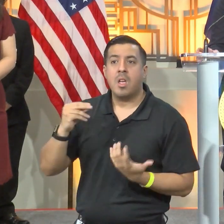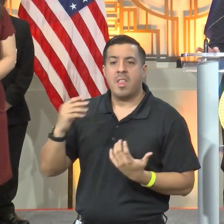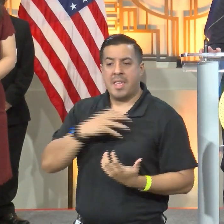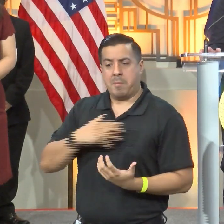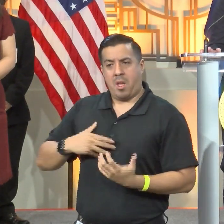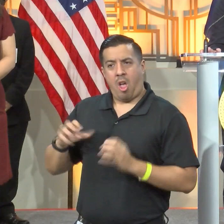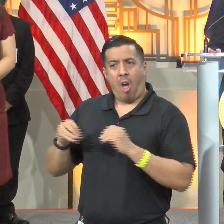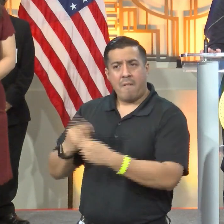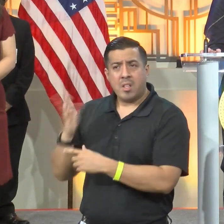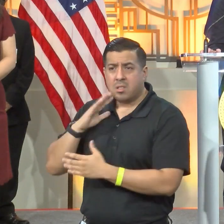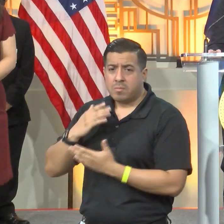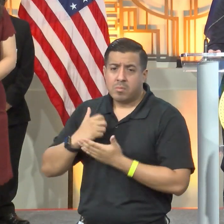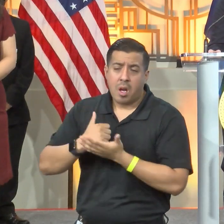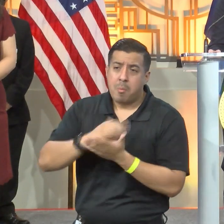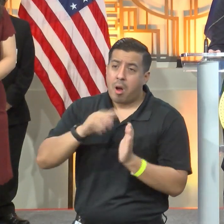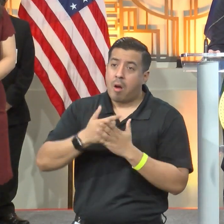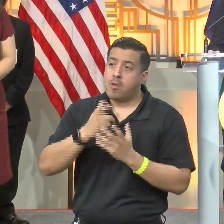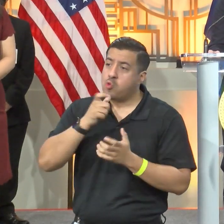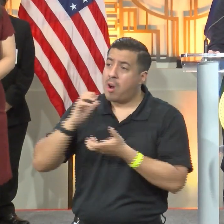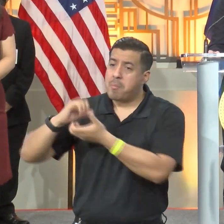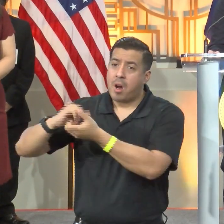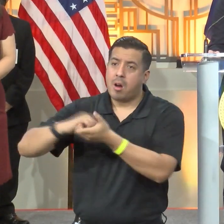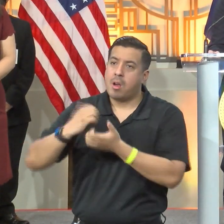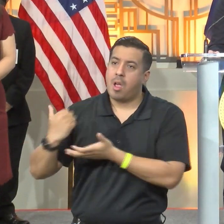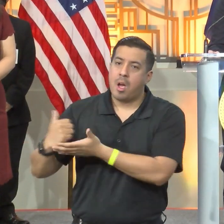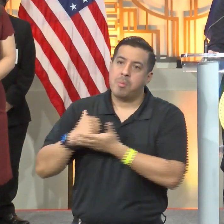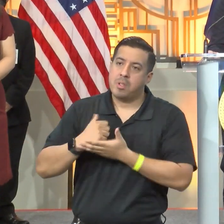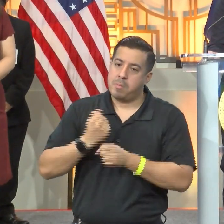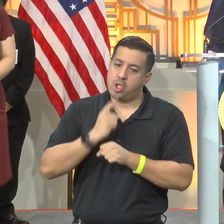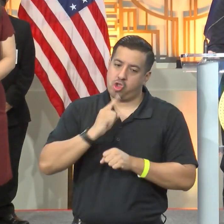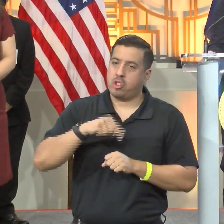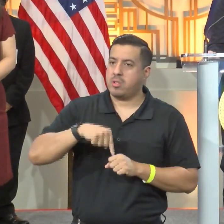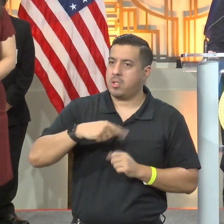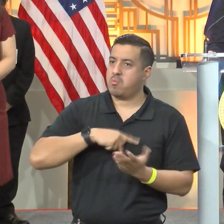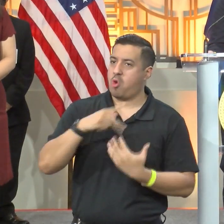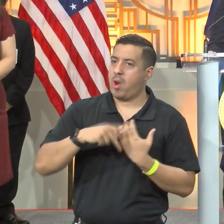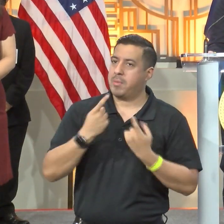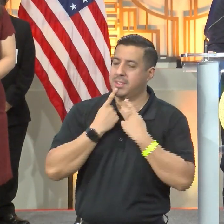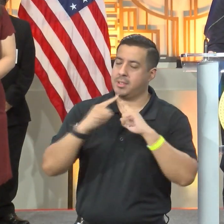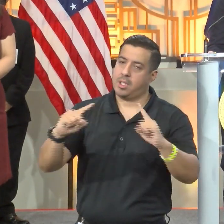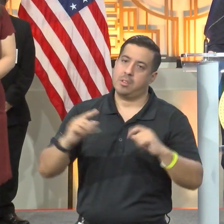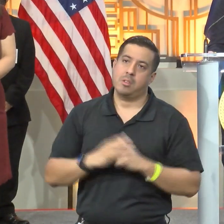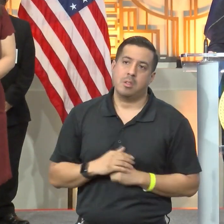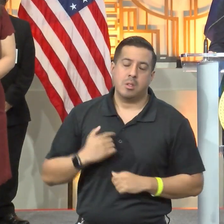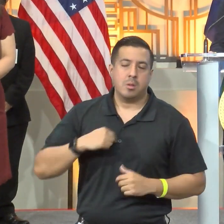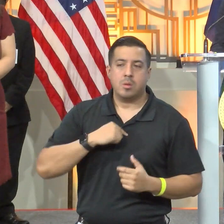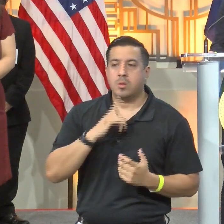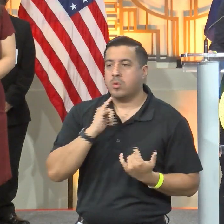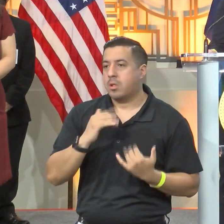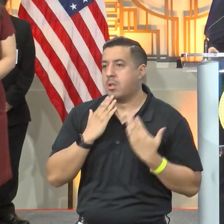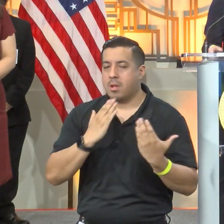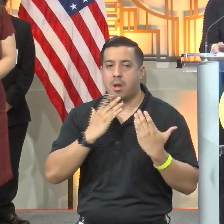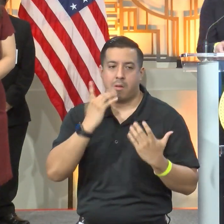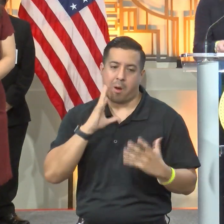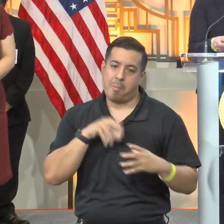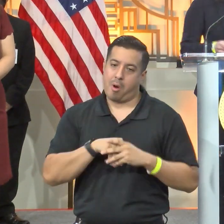to bring all these partners together to make sure that this fellowship program is a success. And we're just so grateful to be a part.